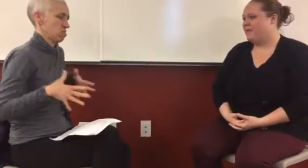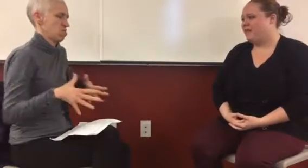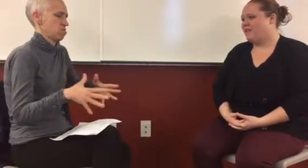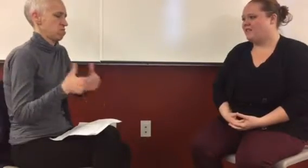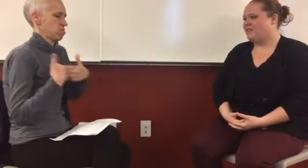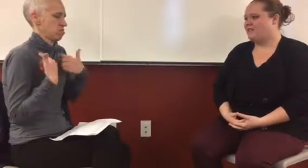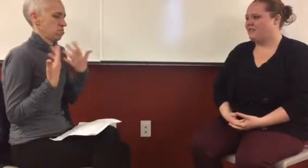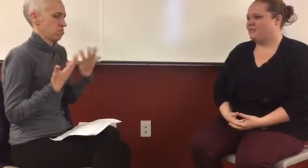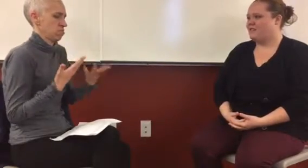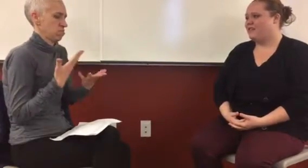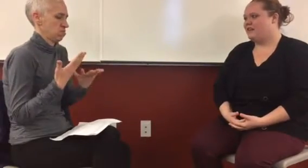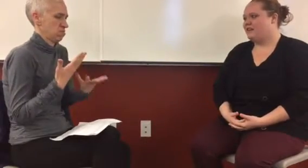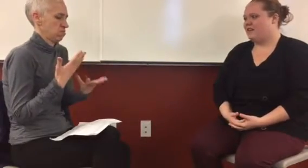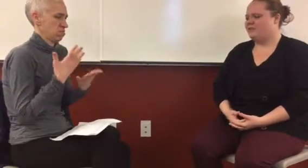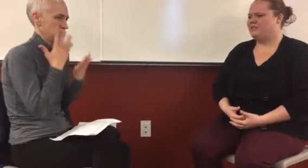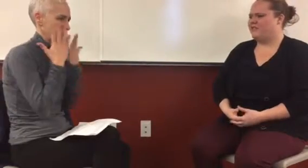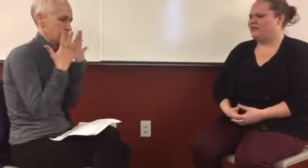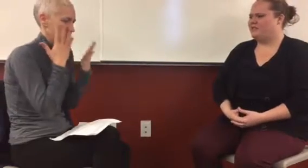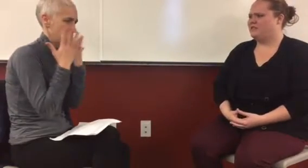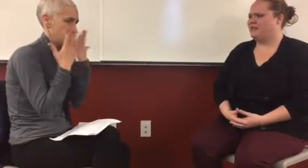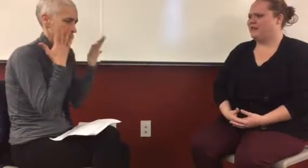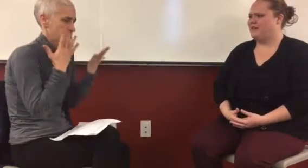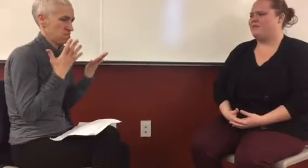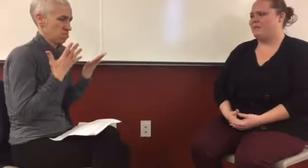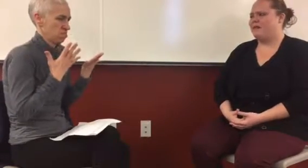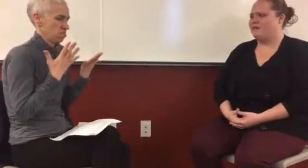Um, I've been a little anxious about it and embarrassed.